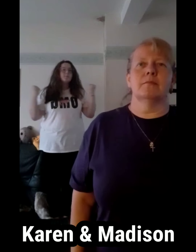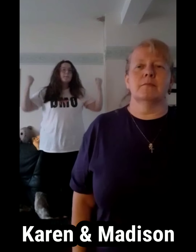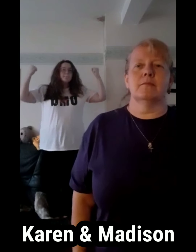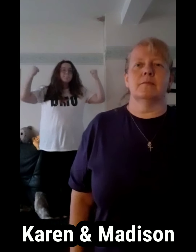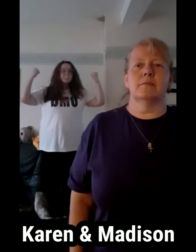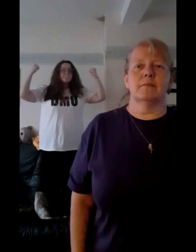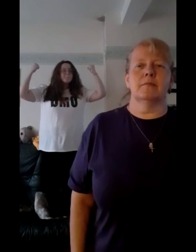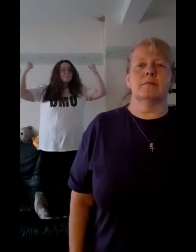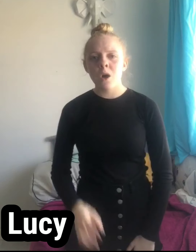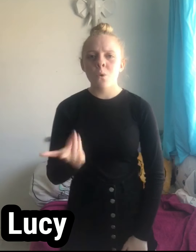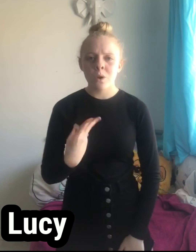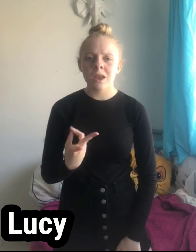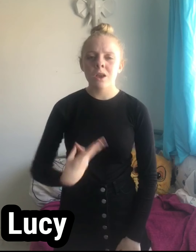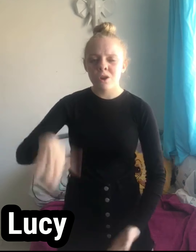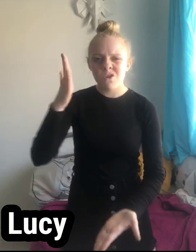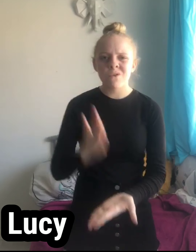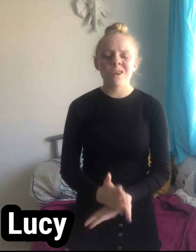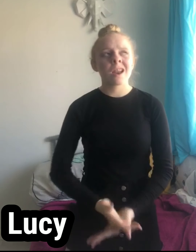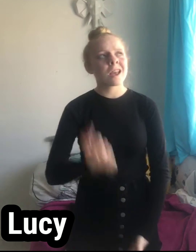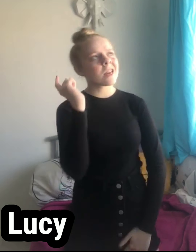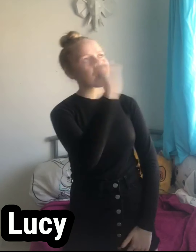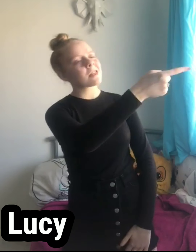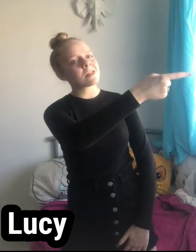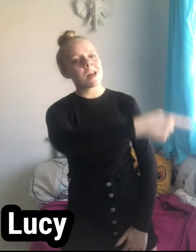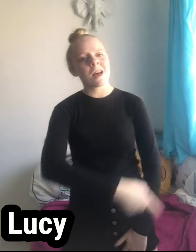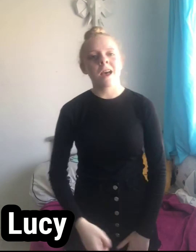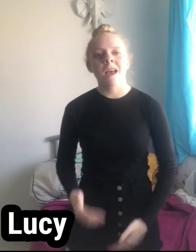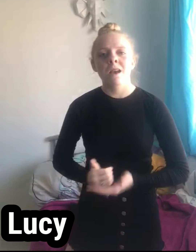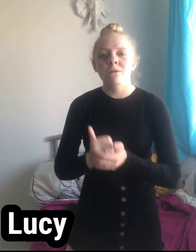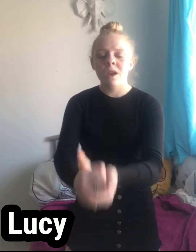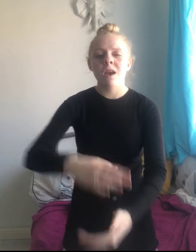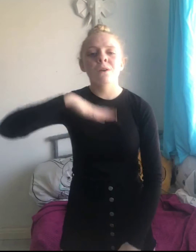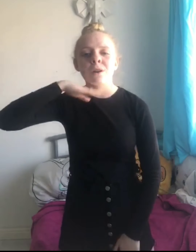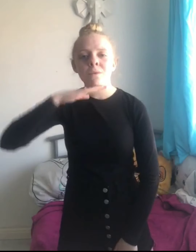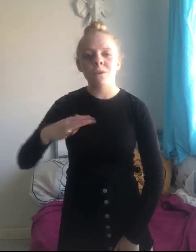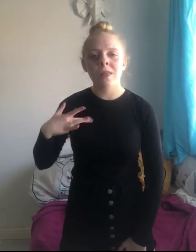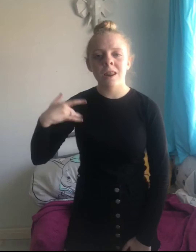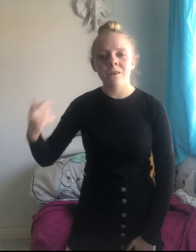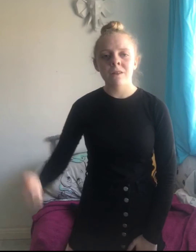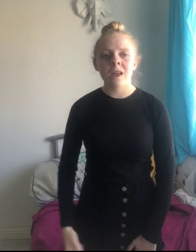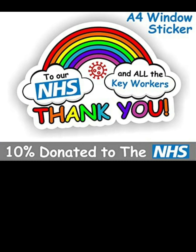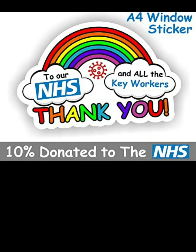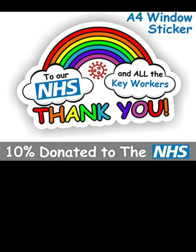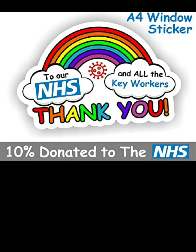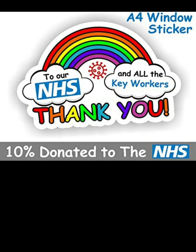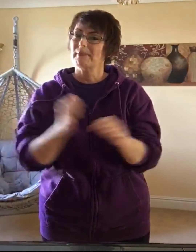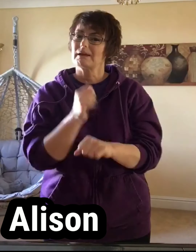We could really get there, if you cared enough for the living Make a little